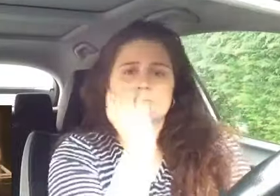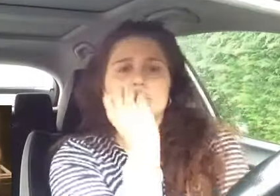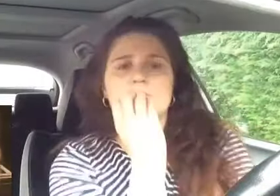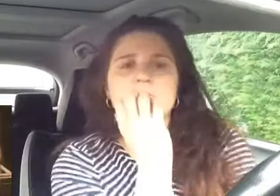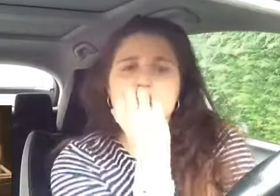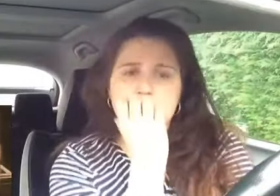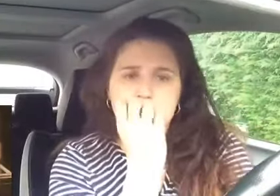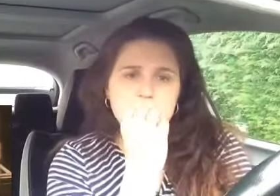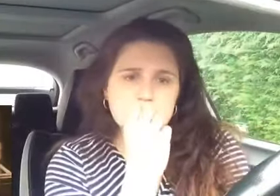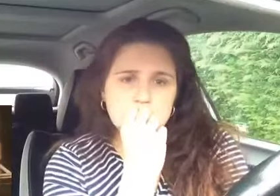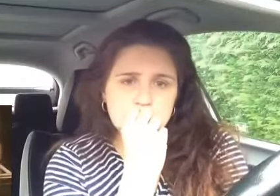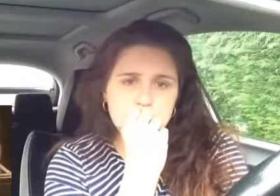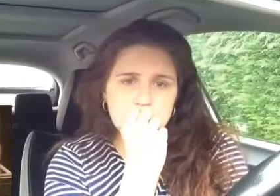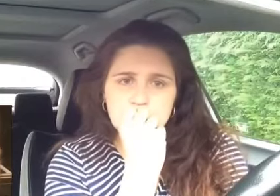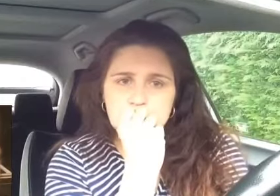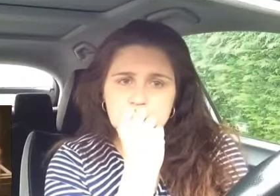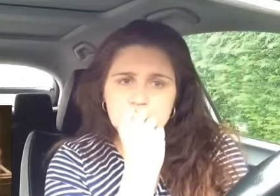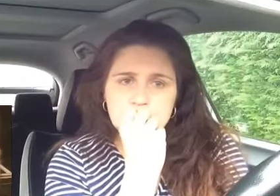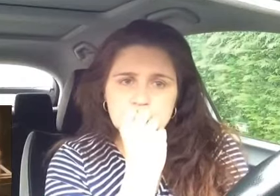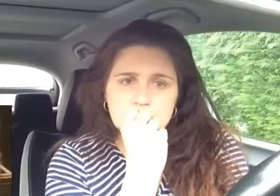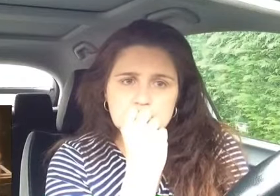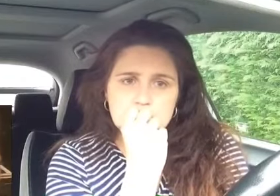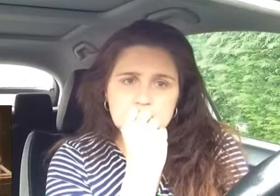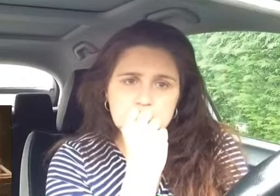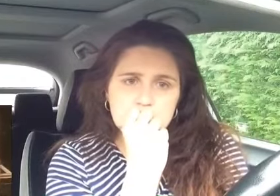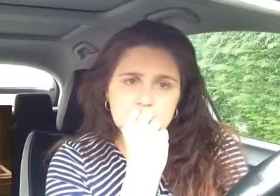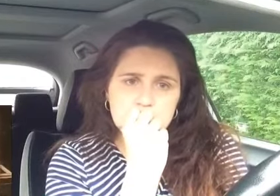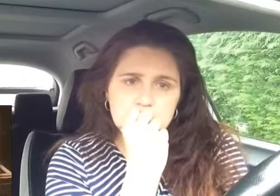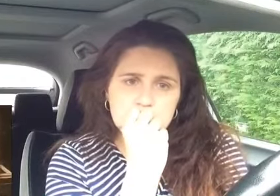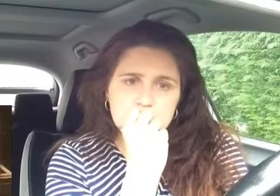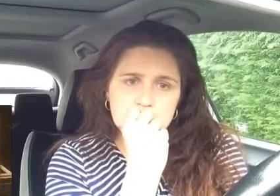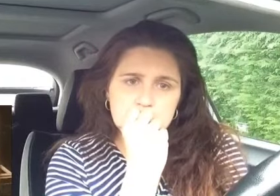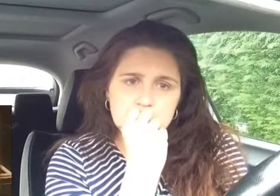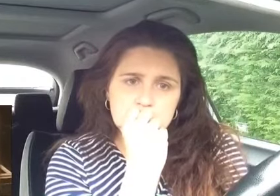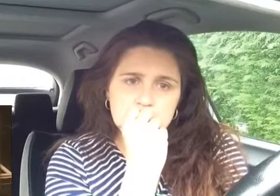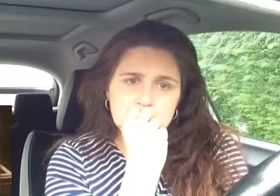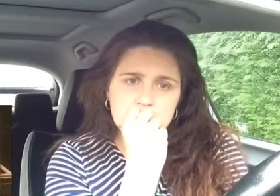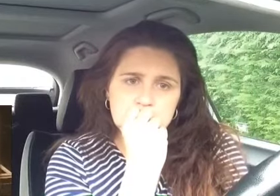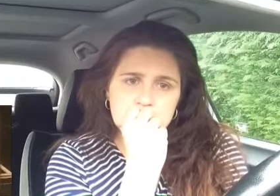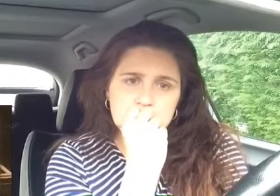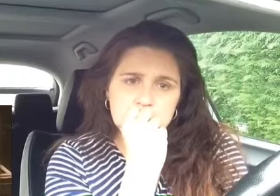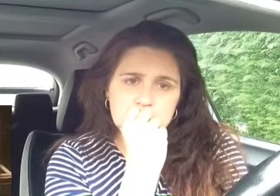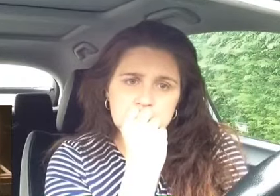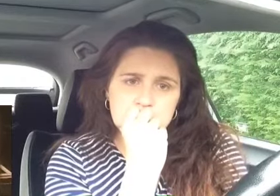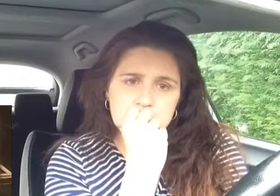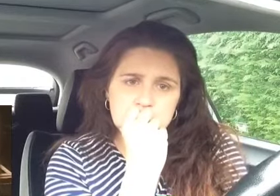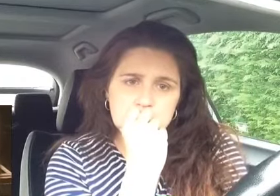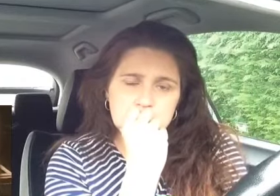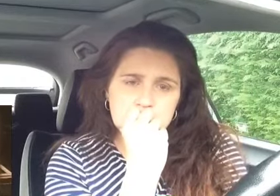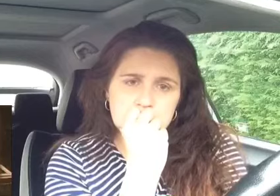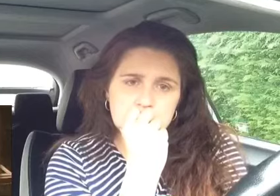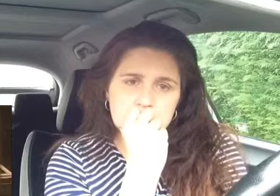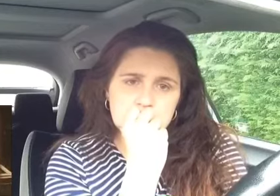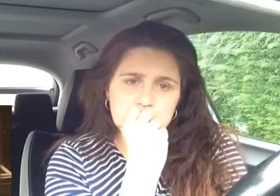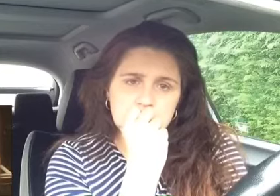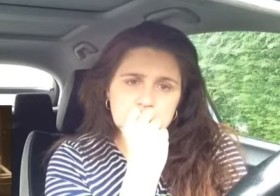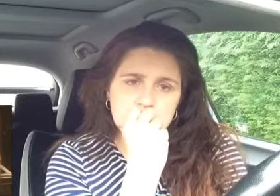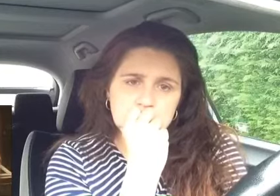be rich enough to let us have these little petty material things in our lives and basic standards of living no that's wrong it's the